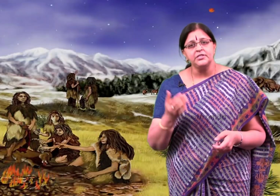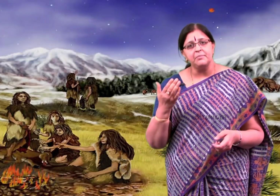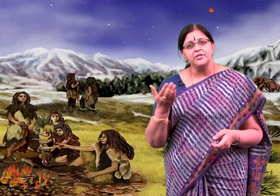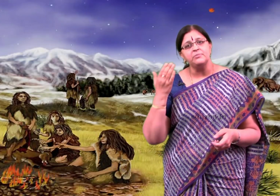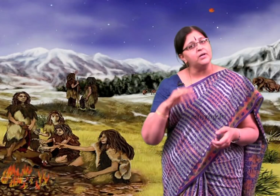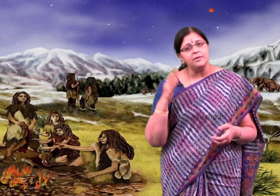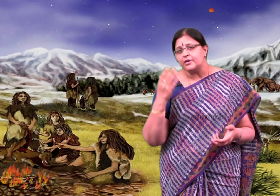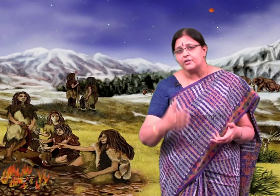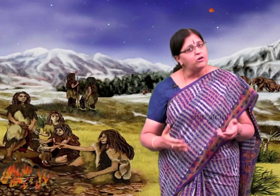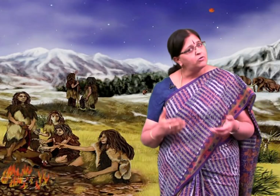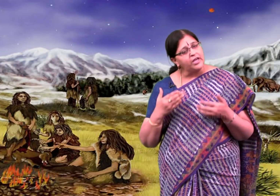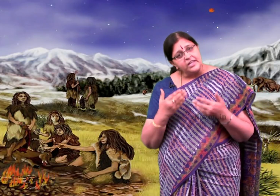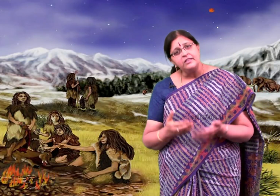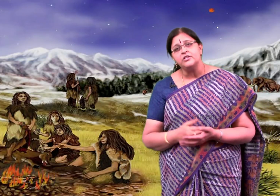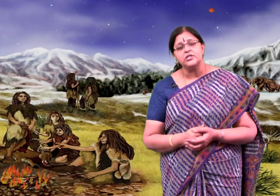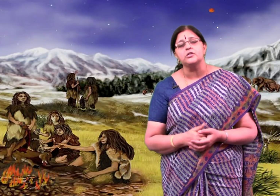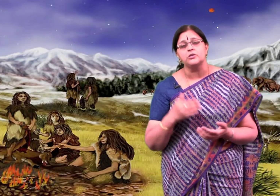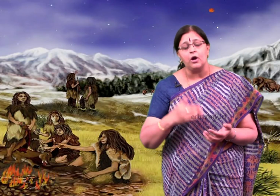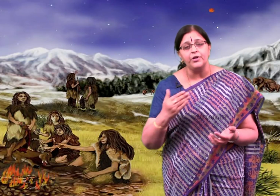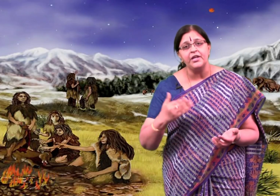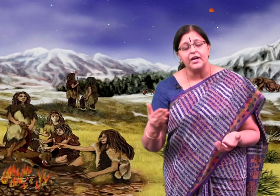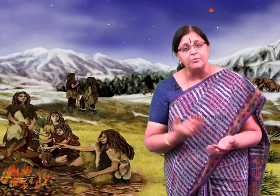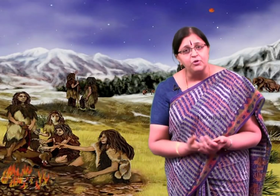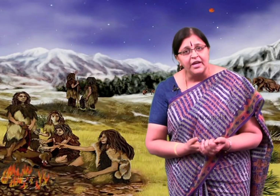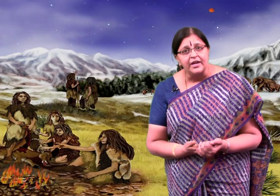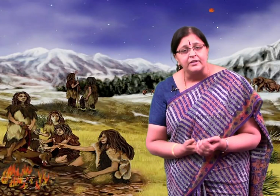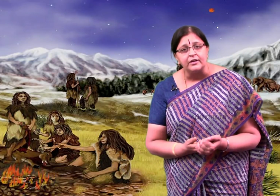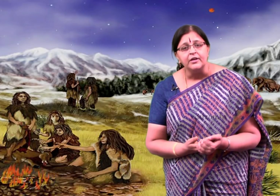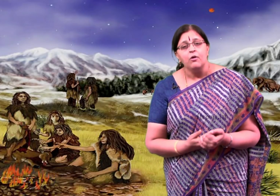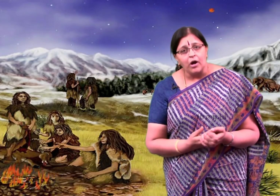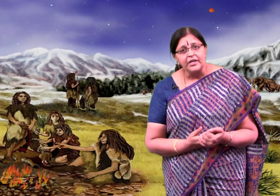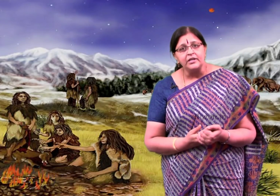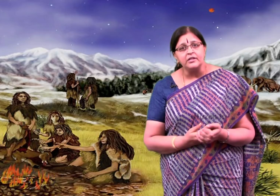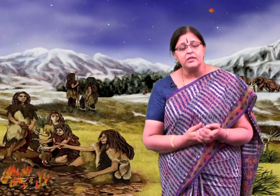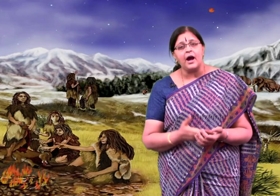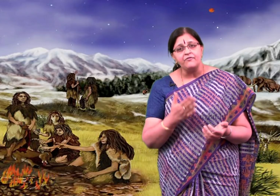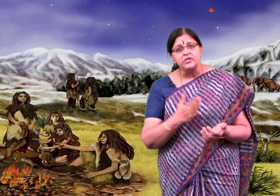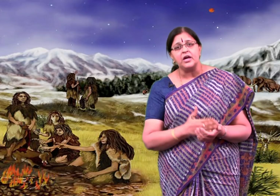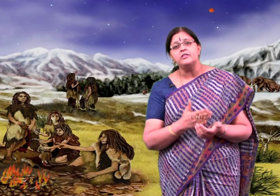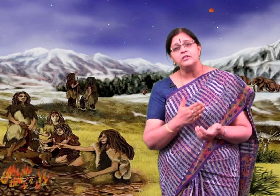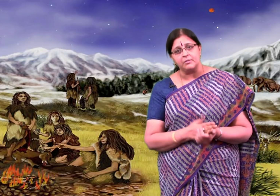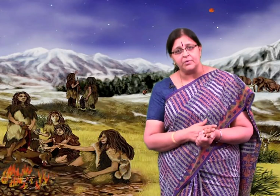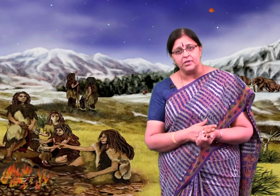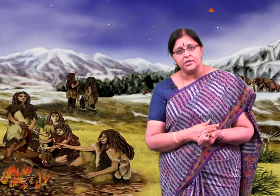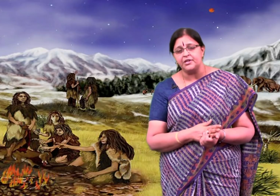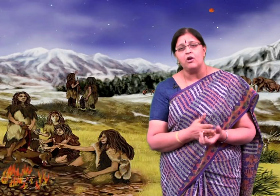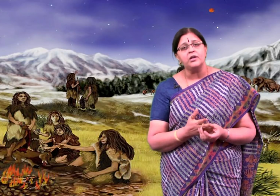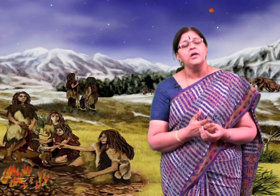but just imagine early man did not know any such things, now how did he communicate, what he did is that, after signs and symbols, he did not,